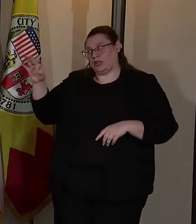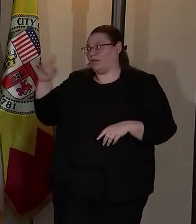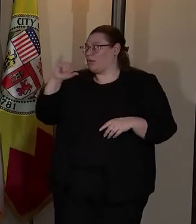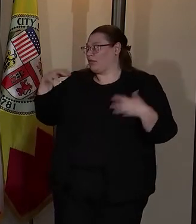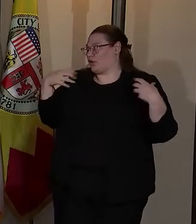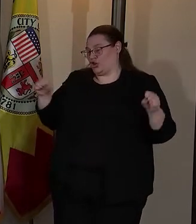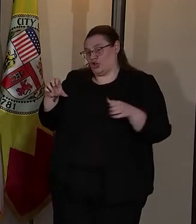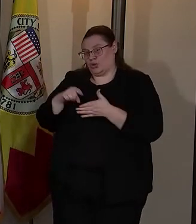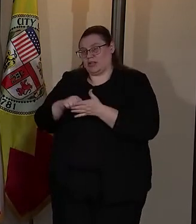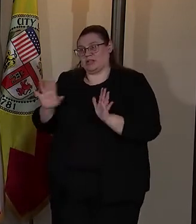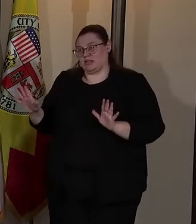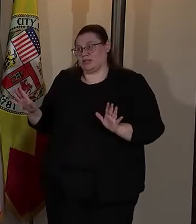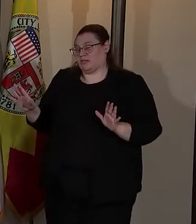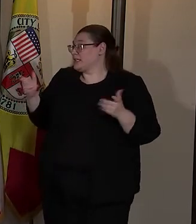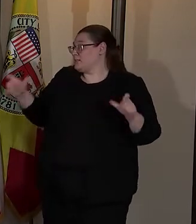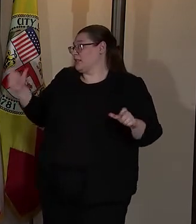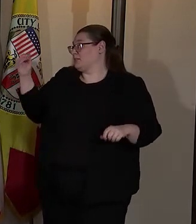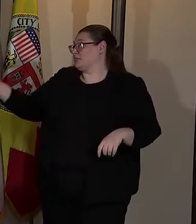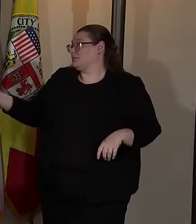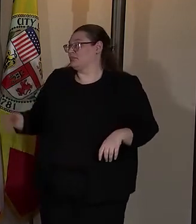do this, and this is big.